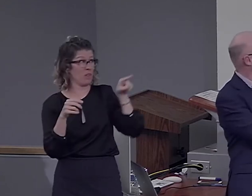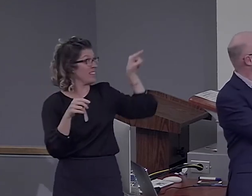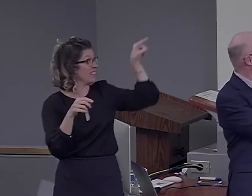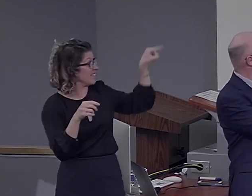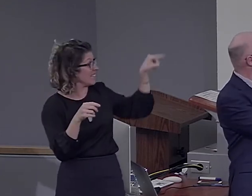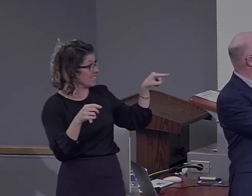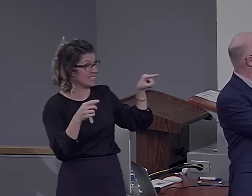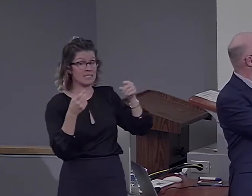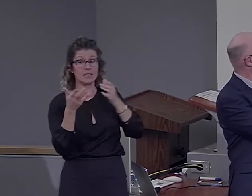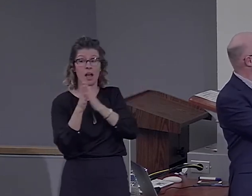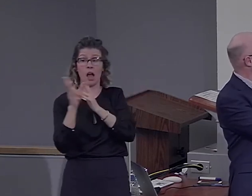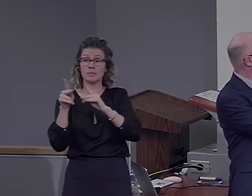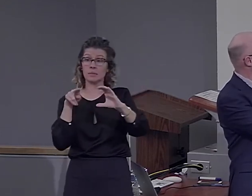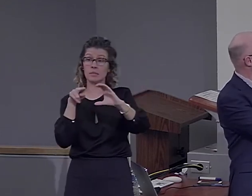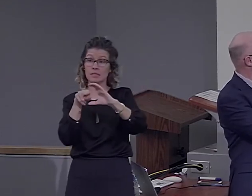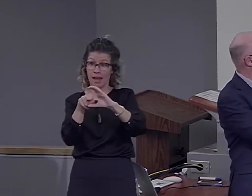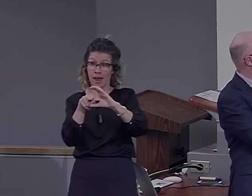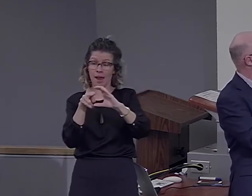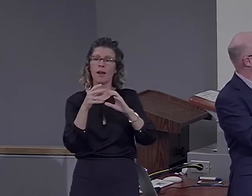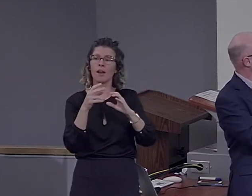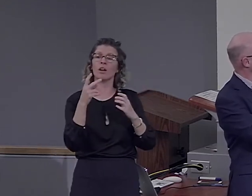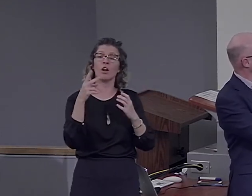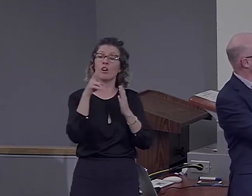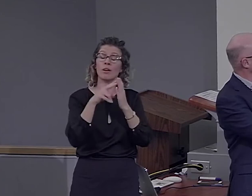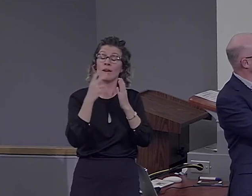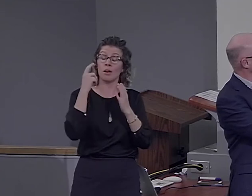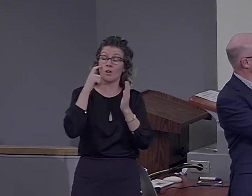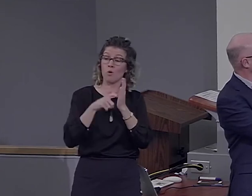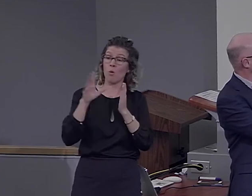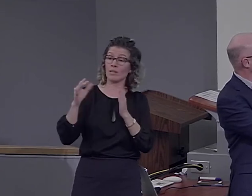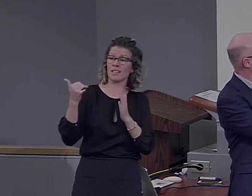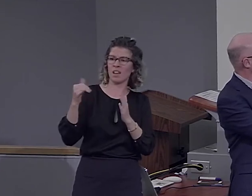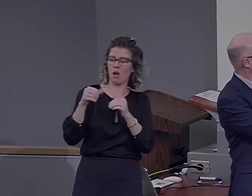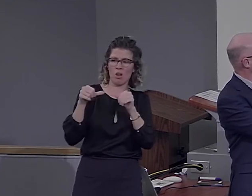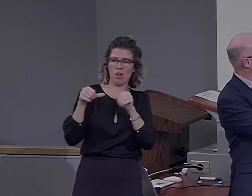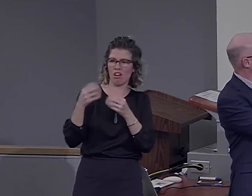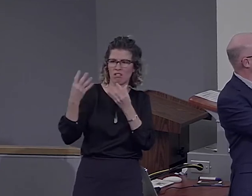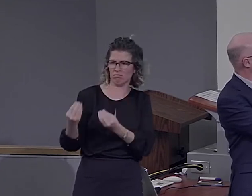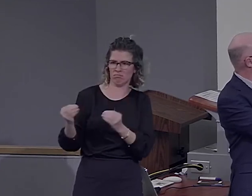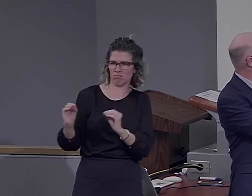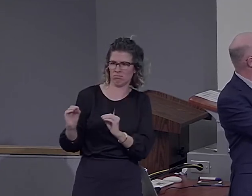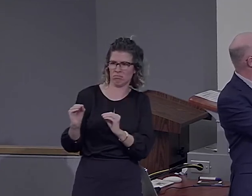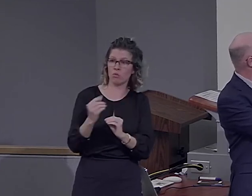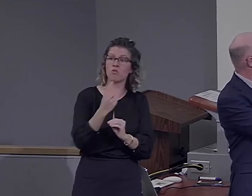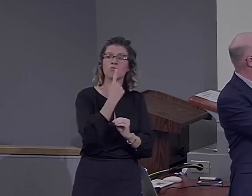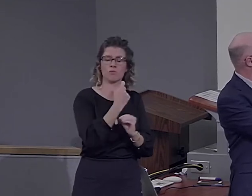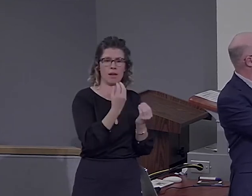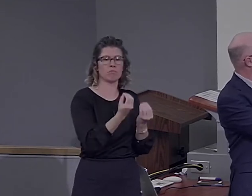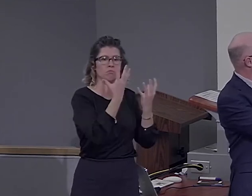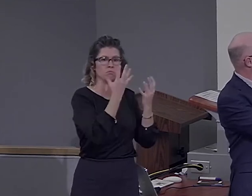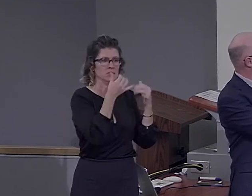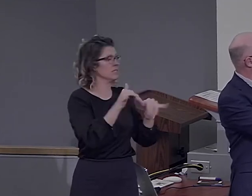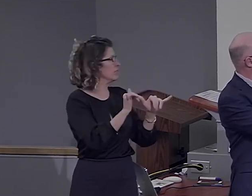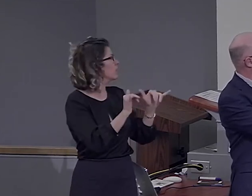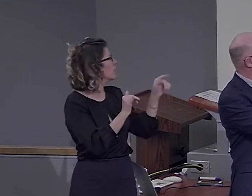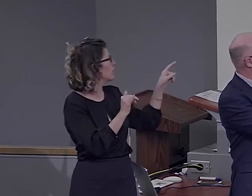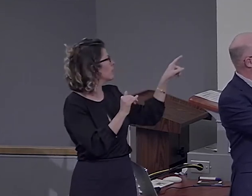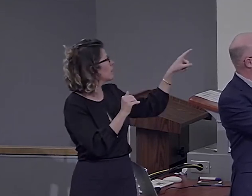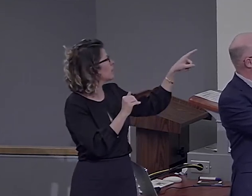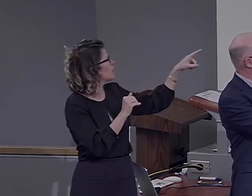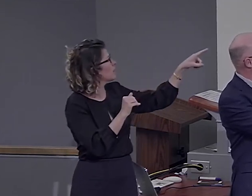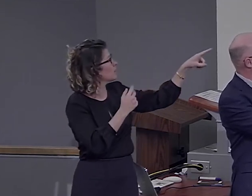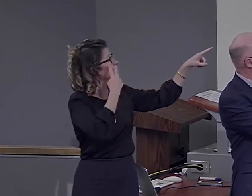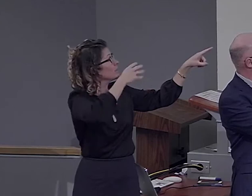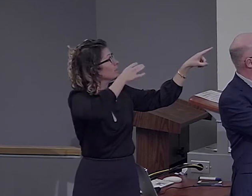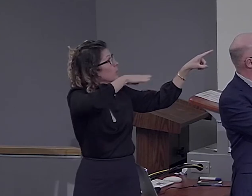find that only the network in red was staying. So, you can see some areas drop completely. For instance, the temporal pole here climbs when it's